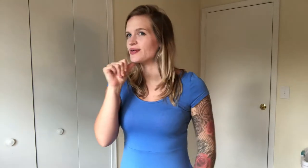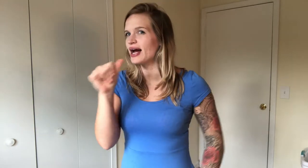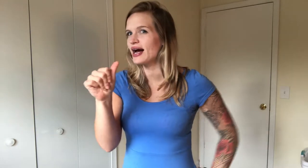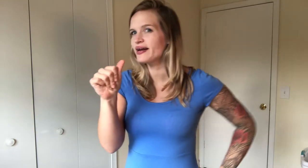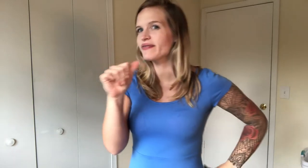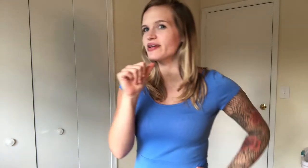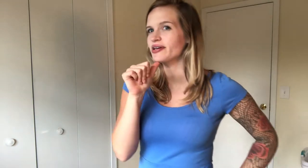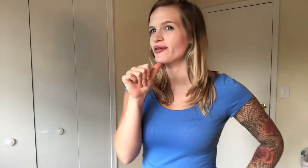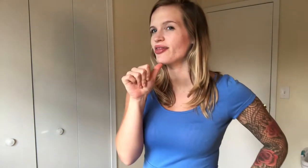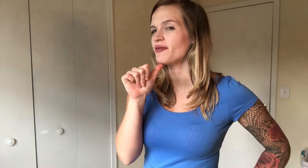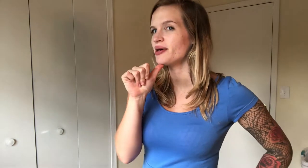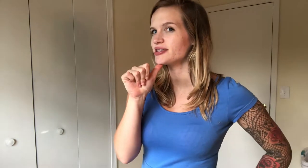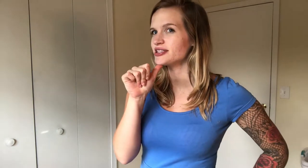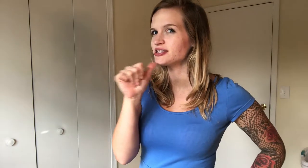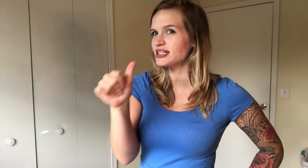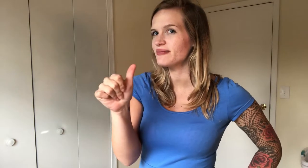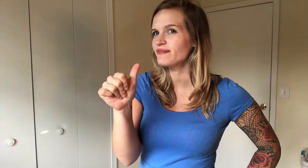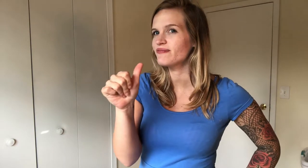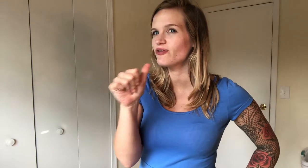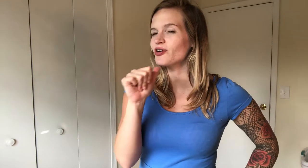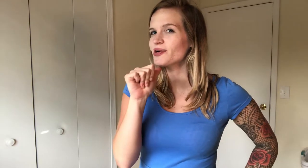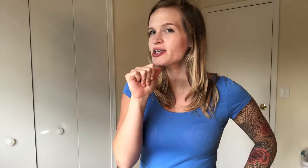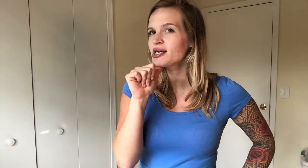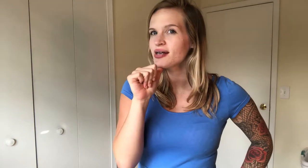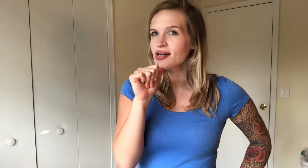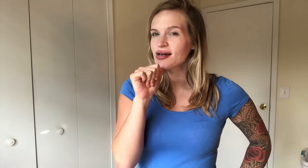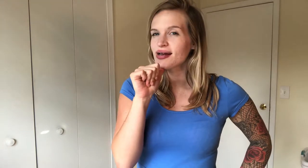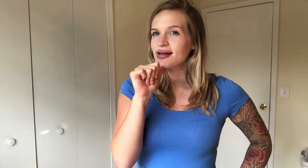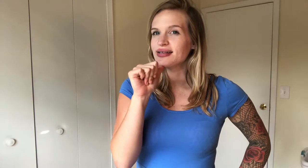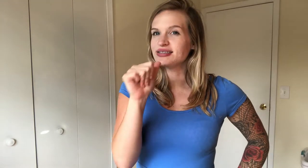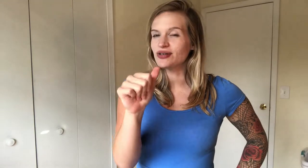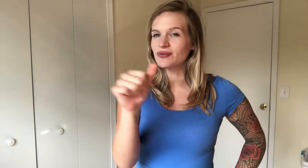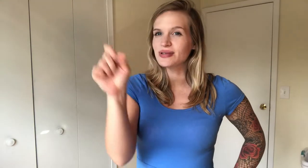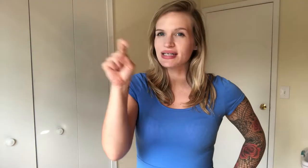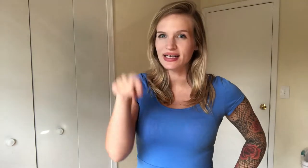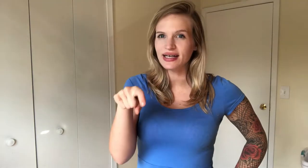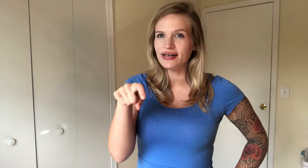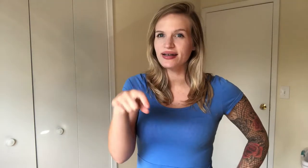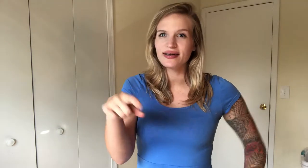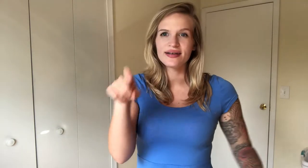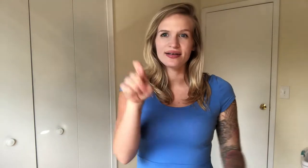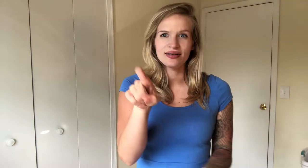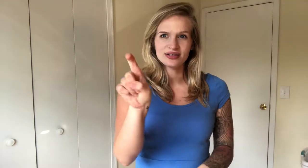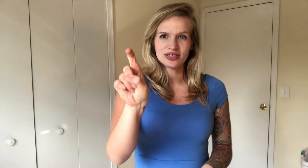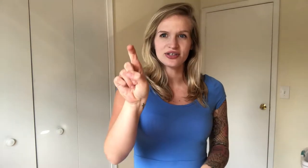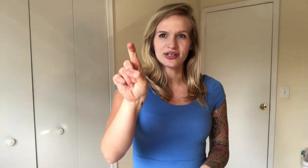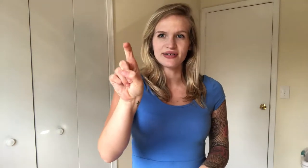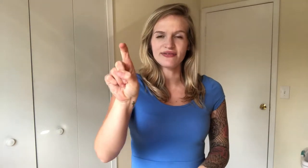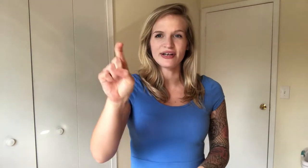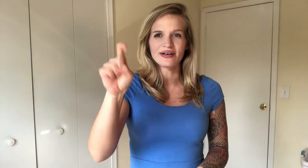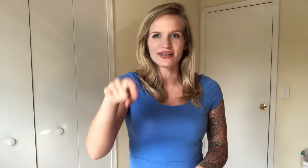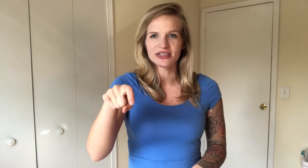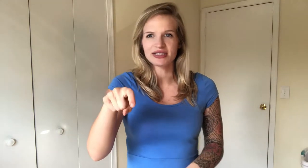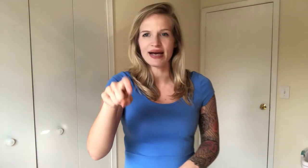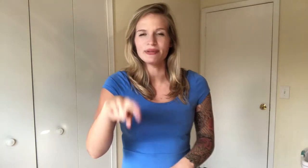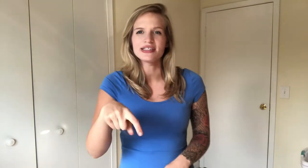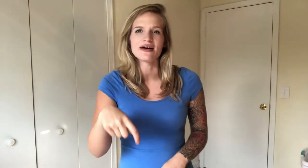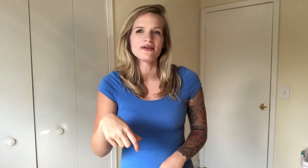So not flick your thumb under your chin forward. Don't need. It's a crooked finger. Just tap it down.